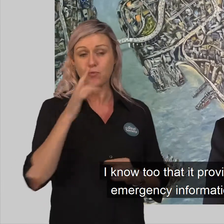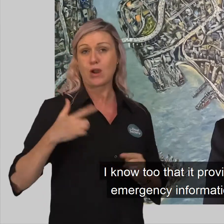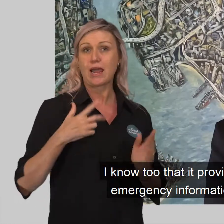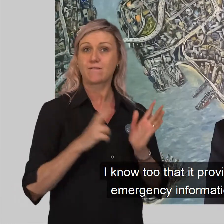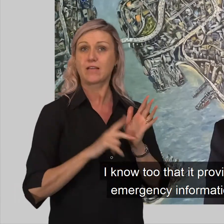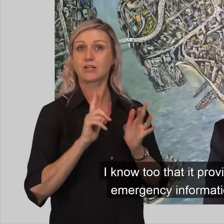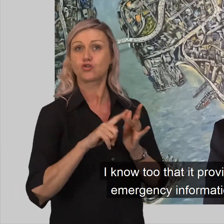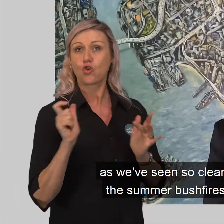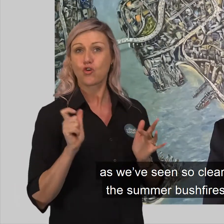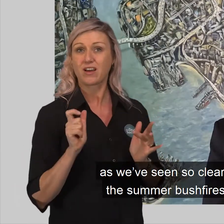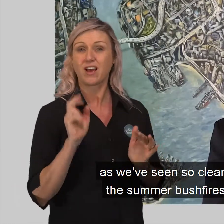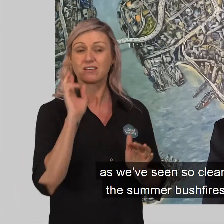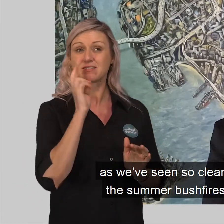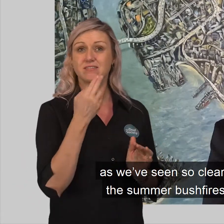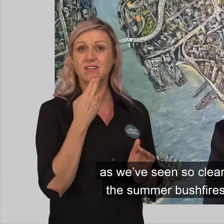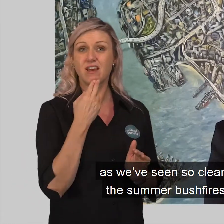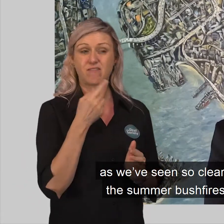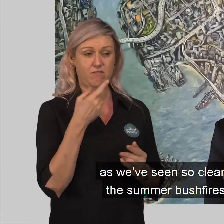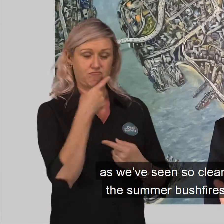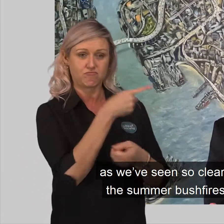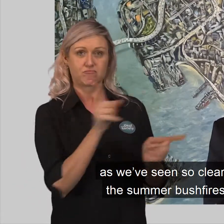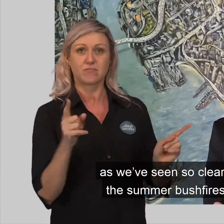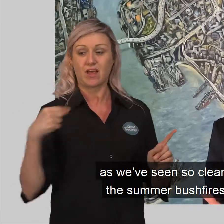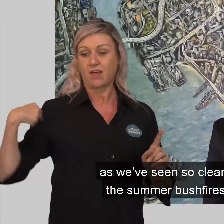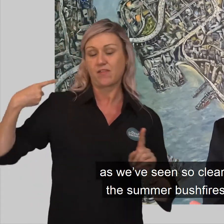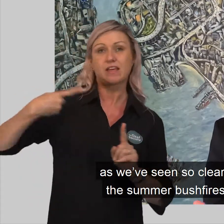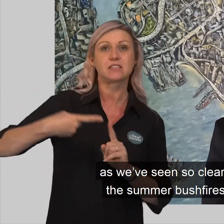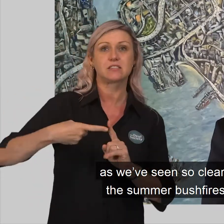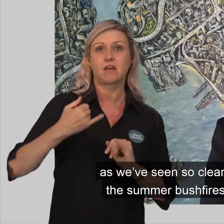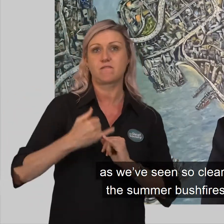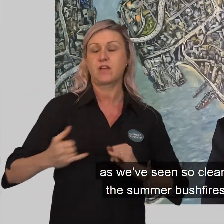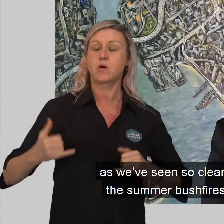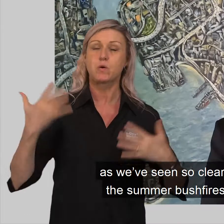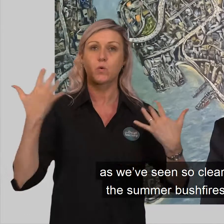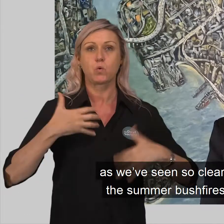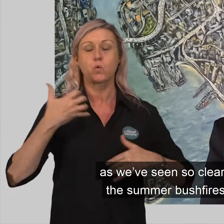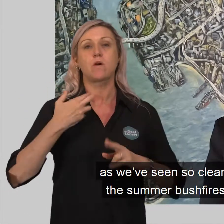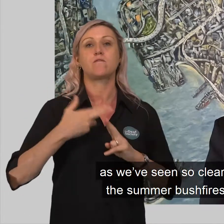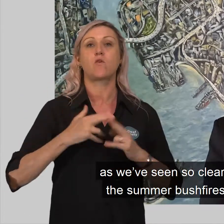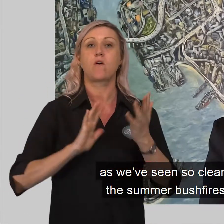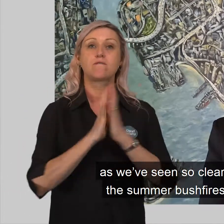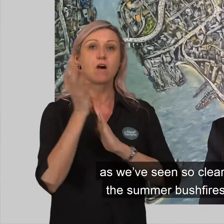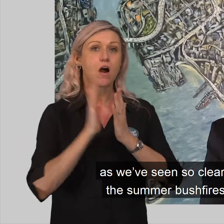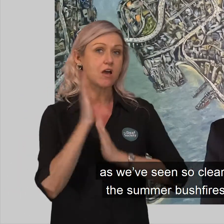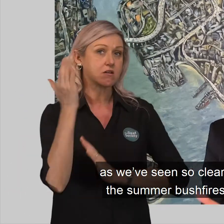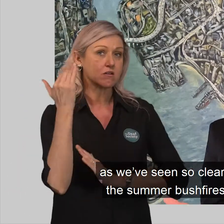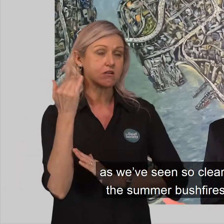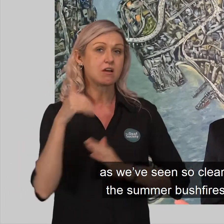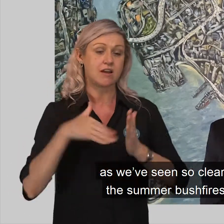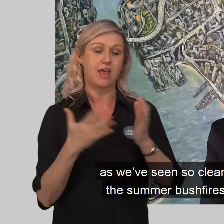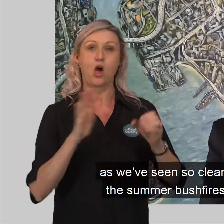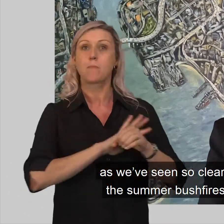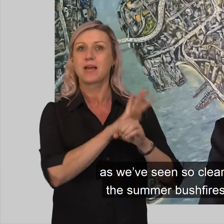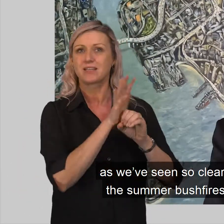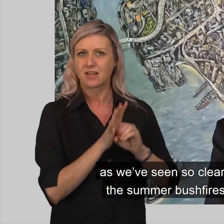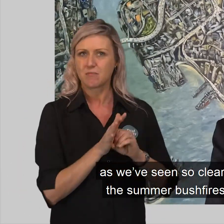Victorians as we've seen so clearly this year in the course of the summer bushfires and the global pandemic.